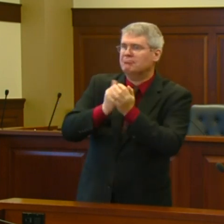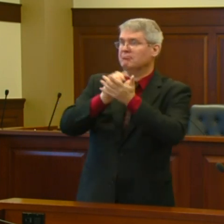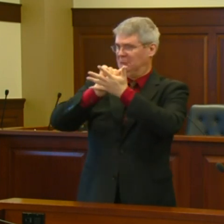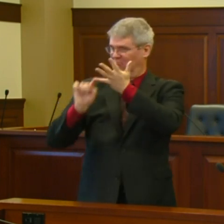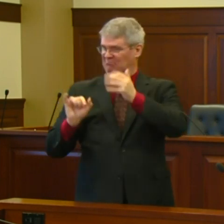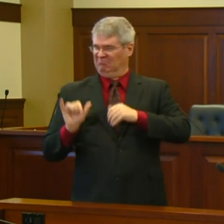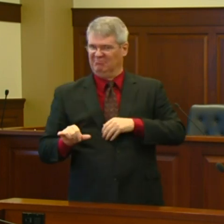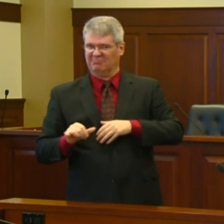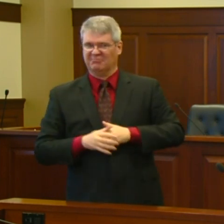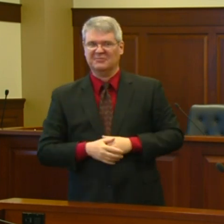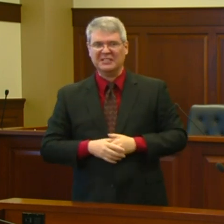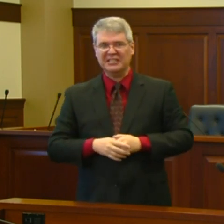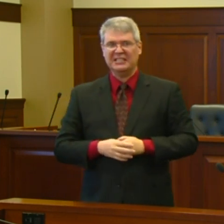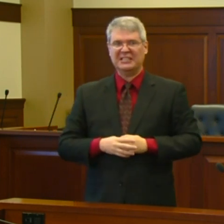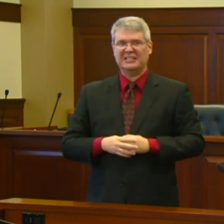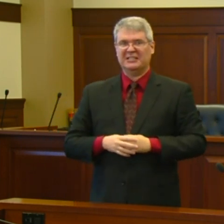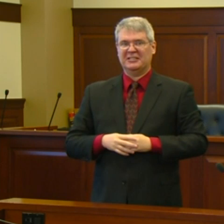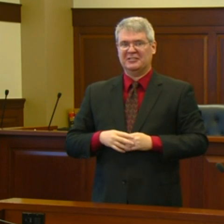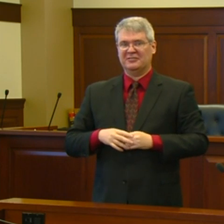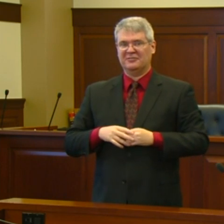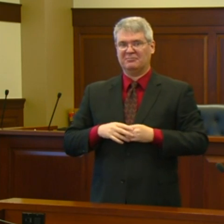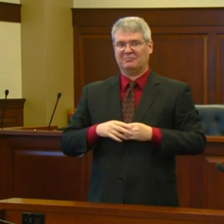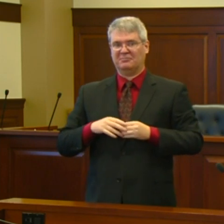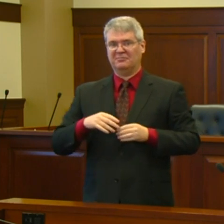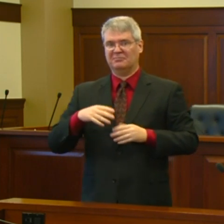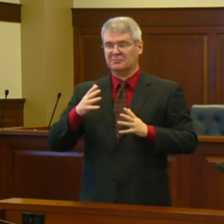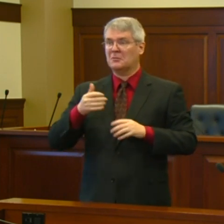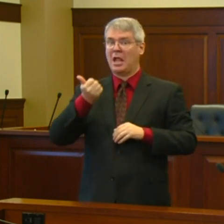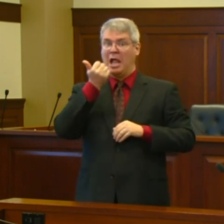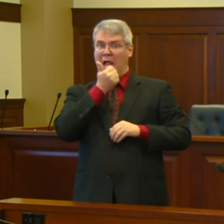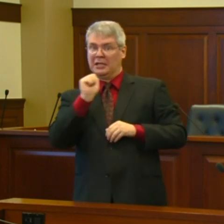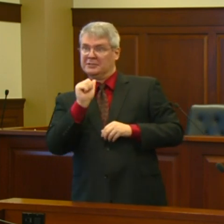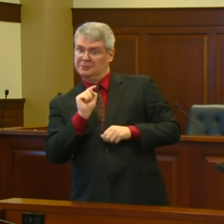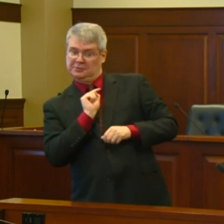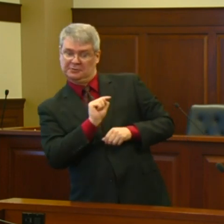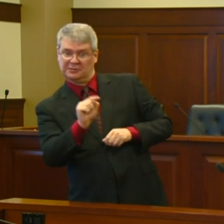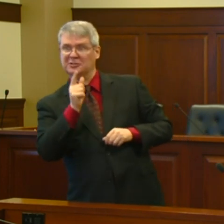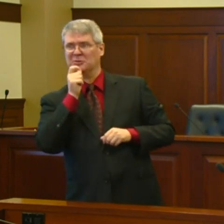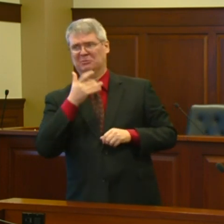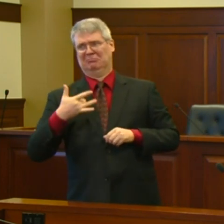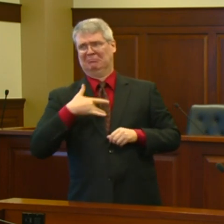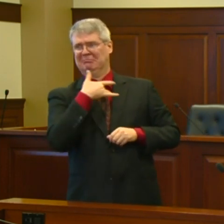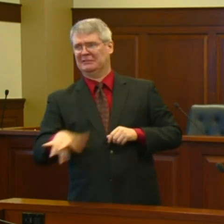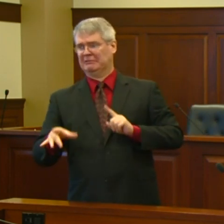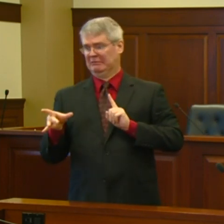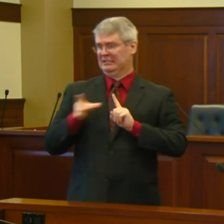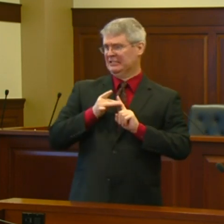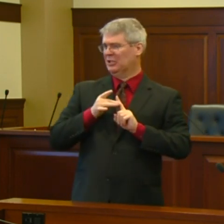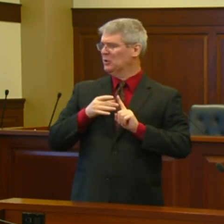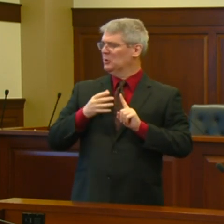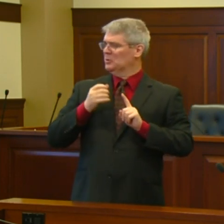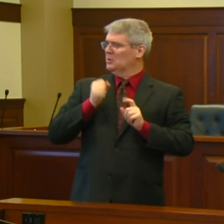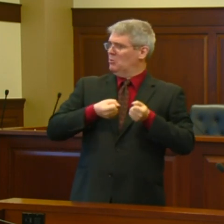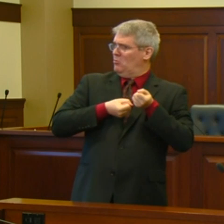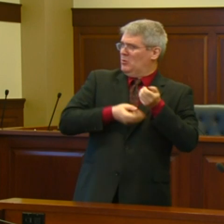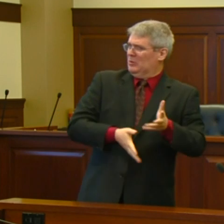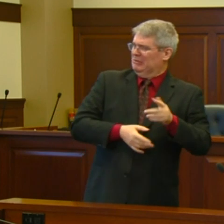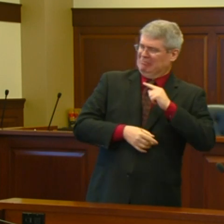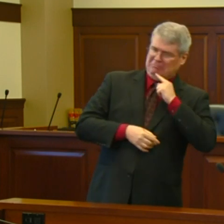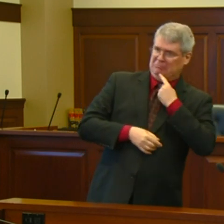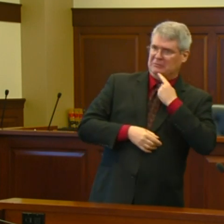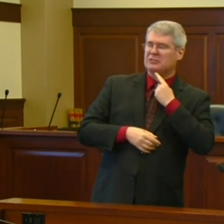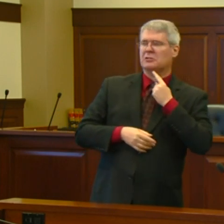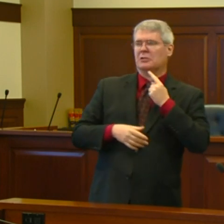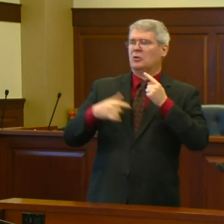be made. Travel can continue to locations that allow it and do not have significant